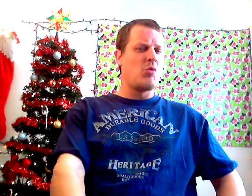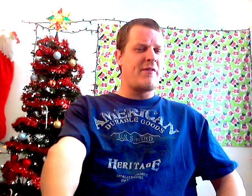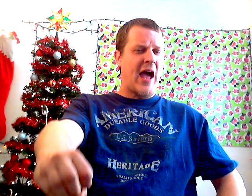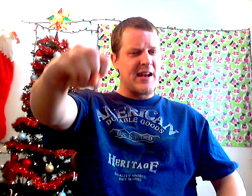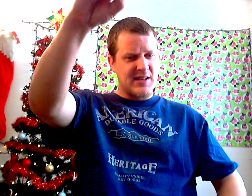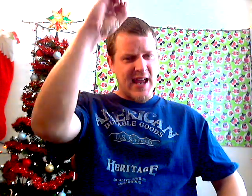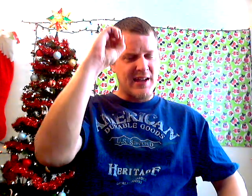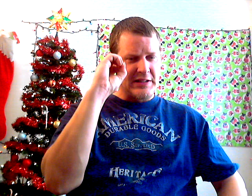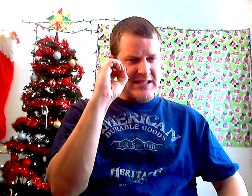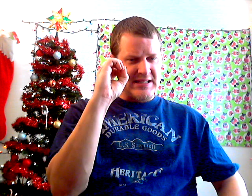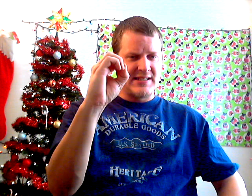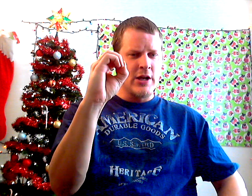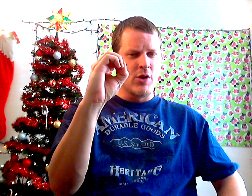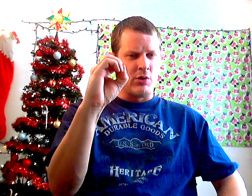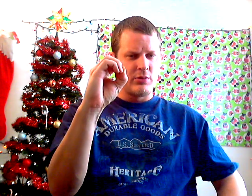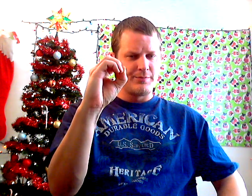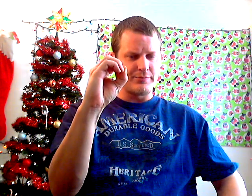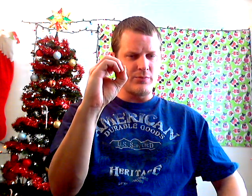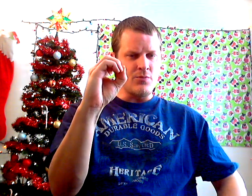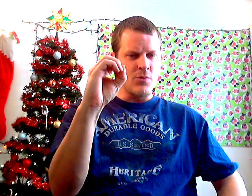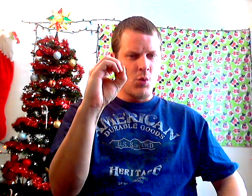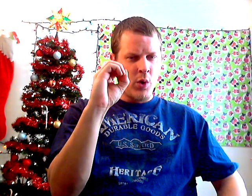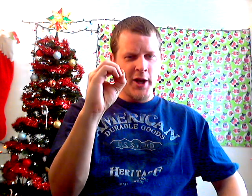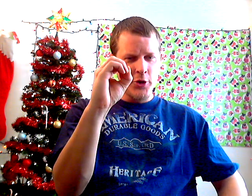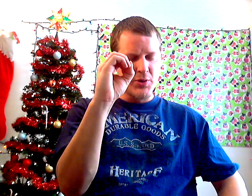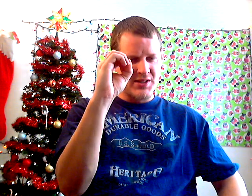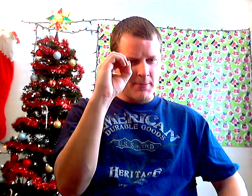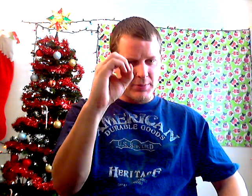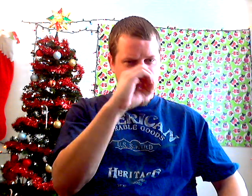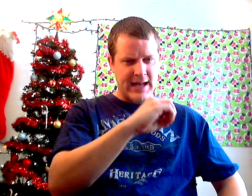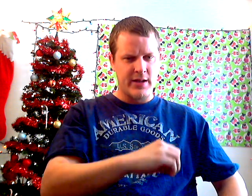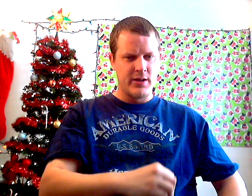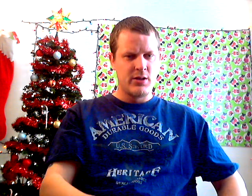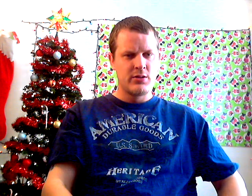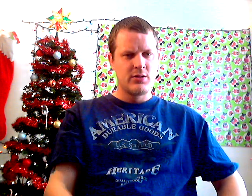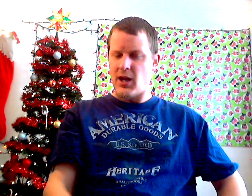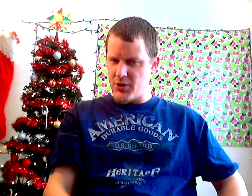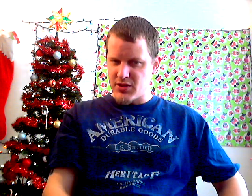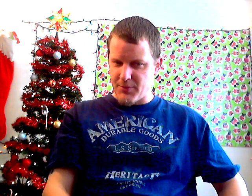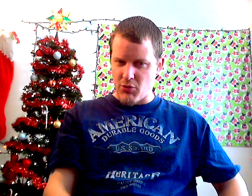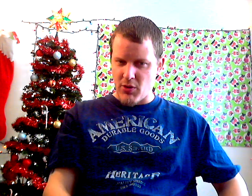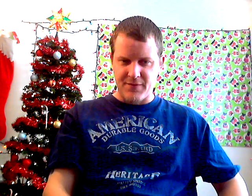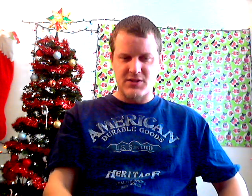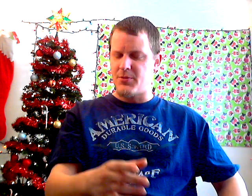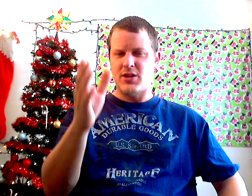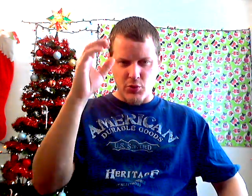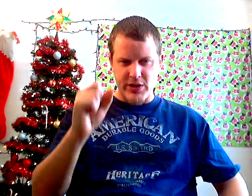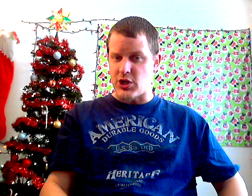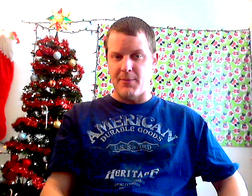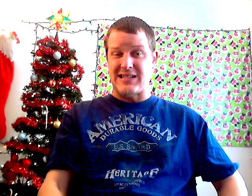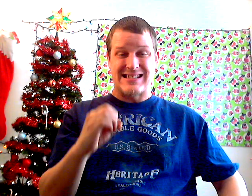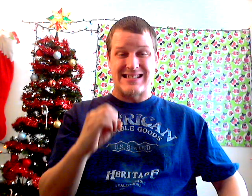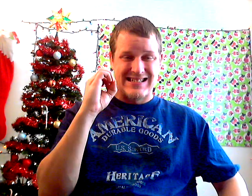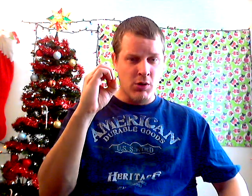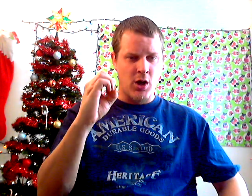We've had exactly zero 100% black WWF, WWE champions. Zero.